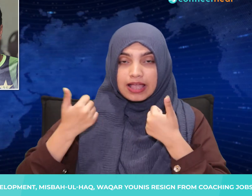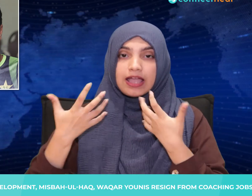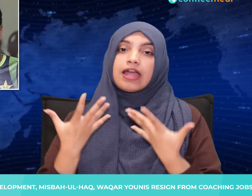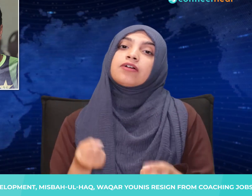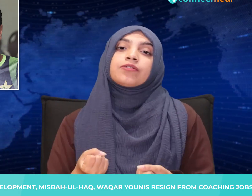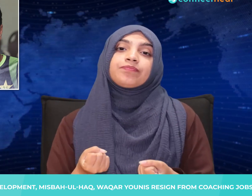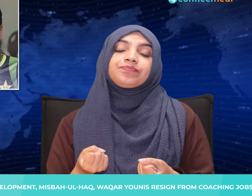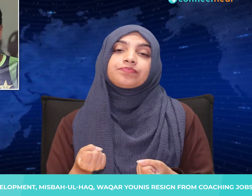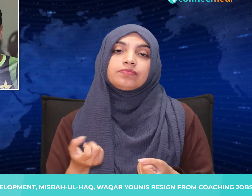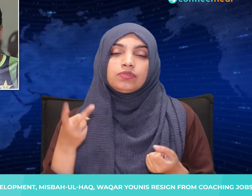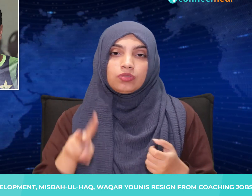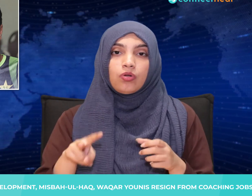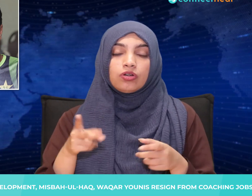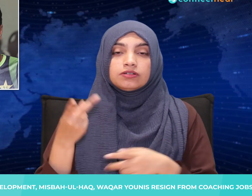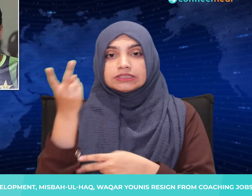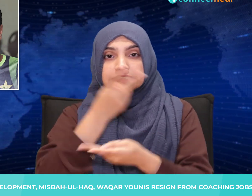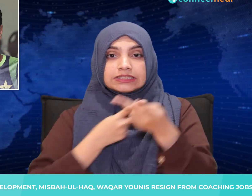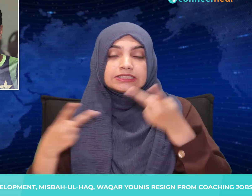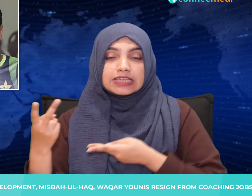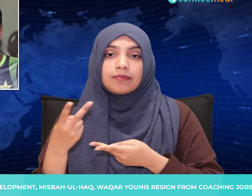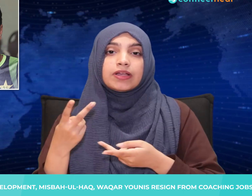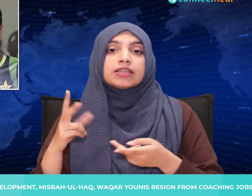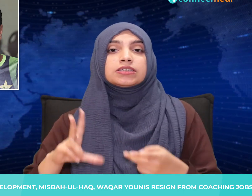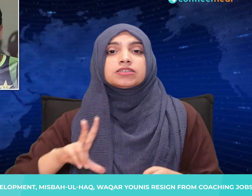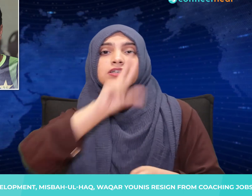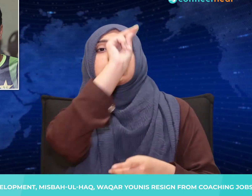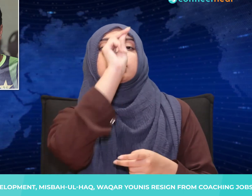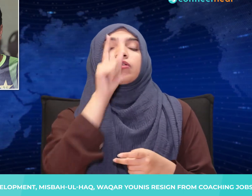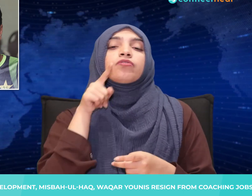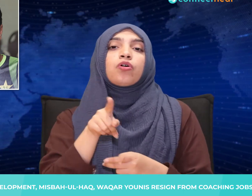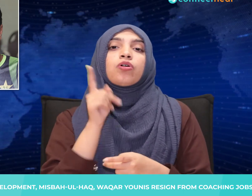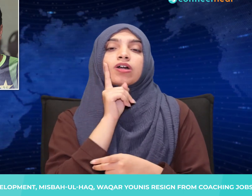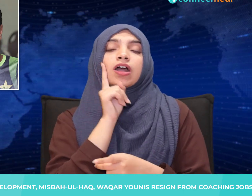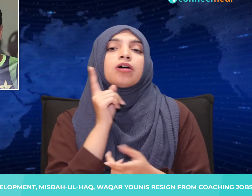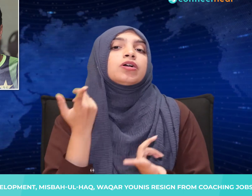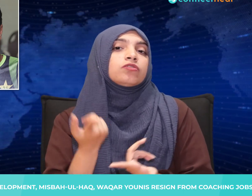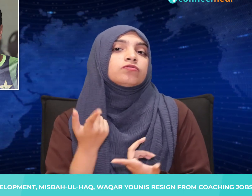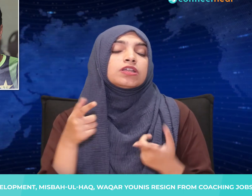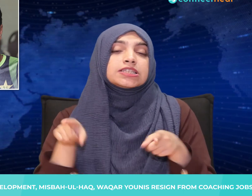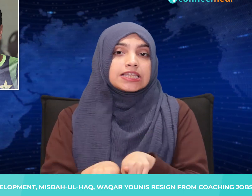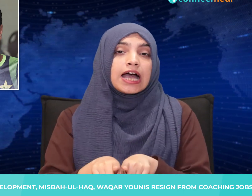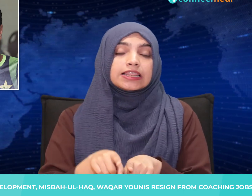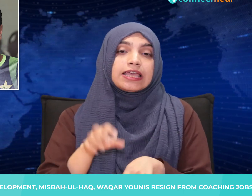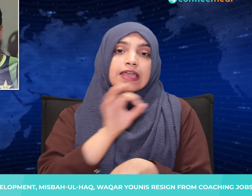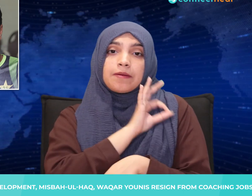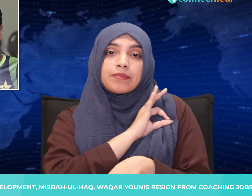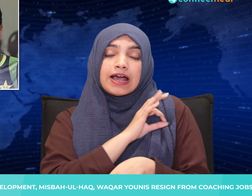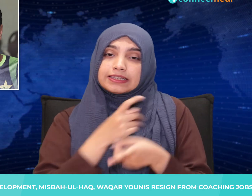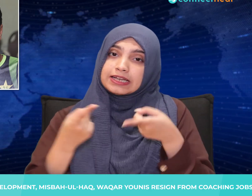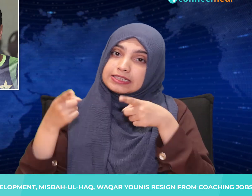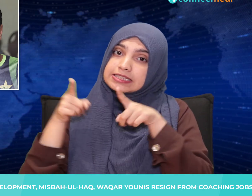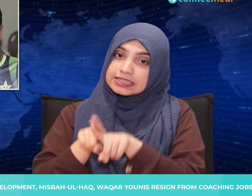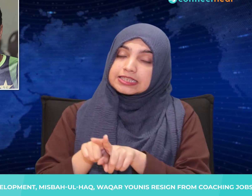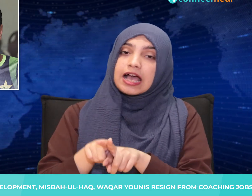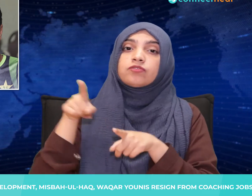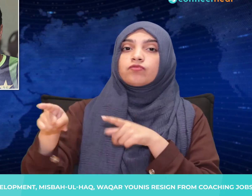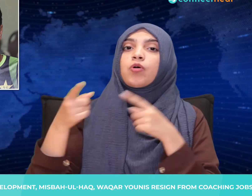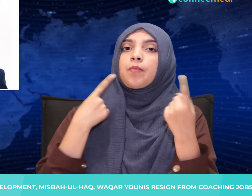Their departure also coincided with Prime Minister Imran Khan's nomination of